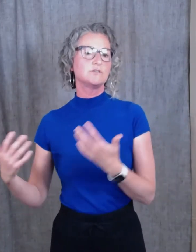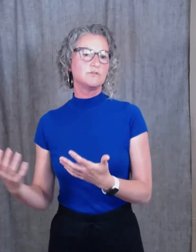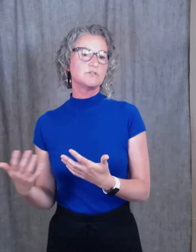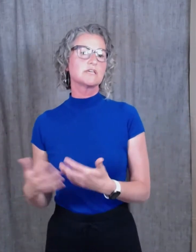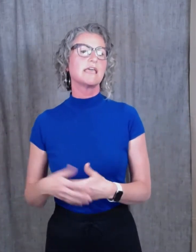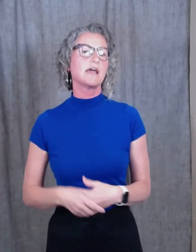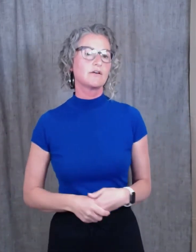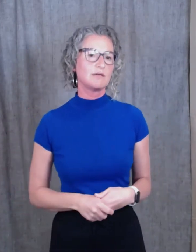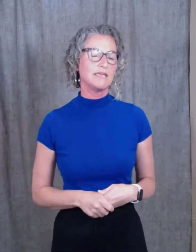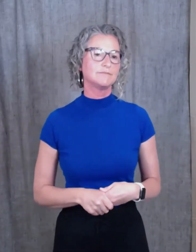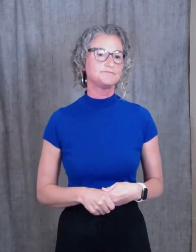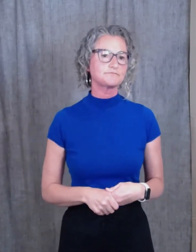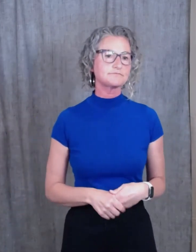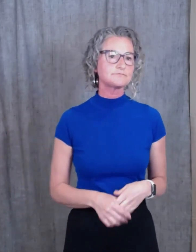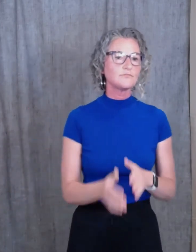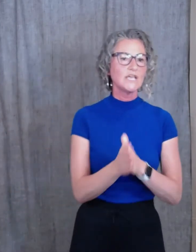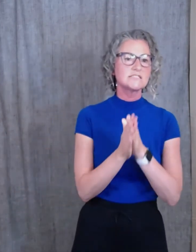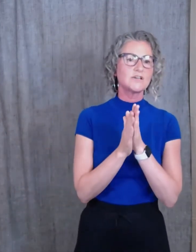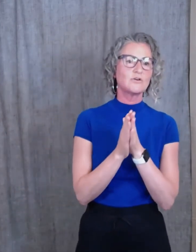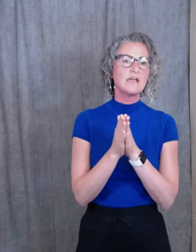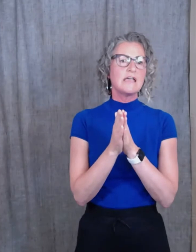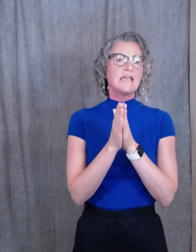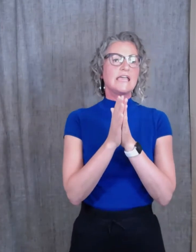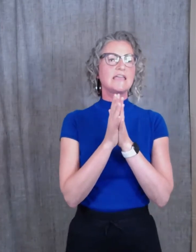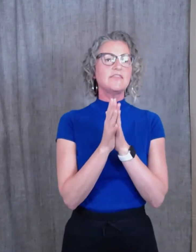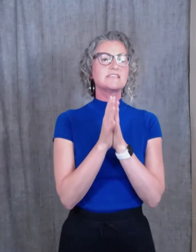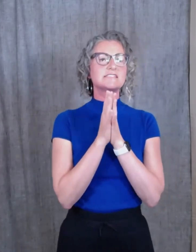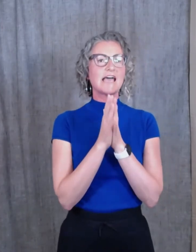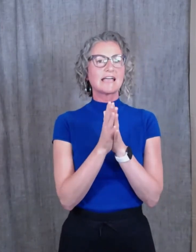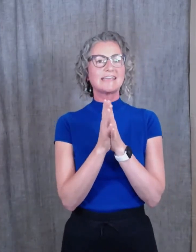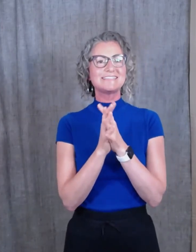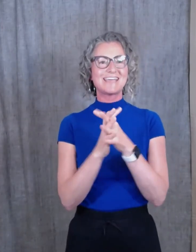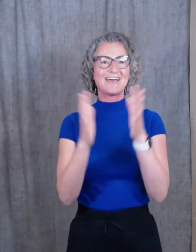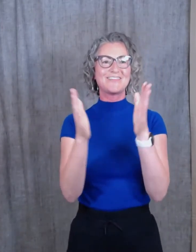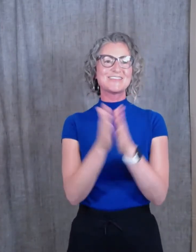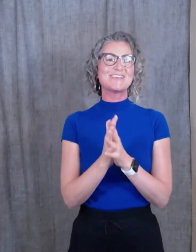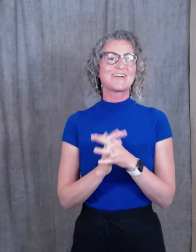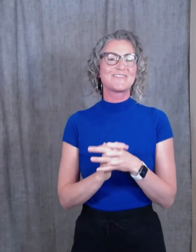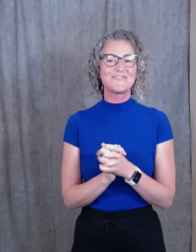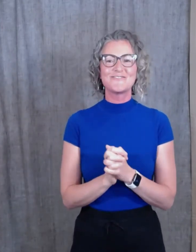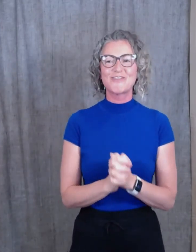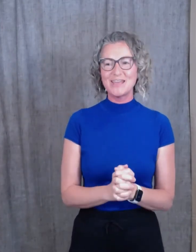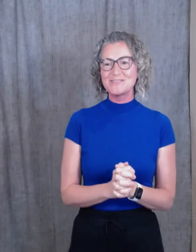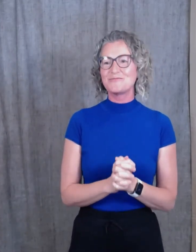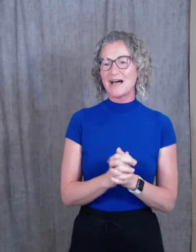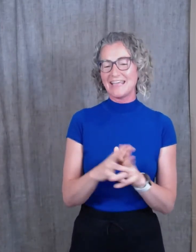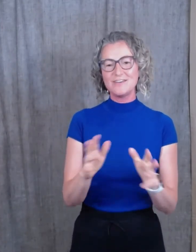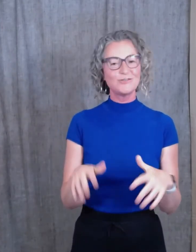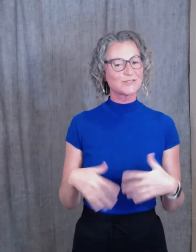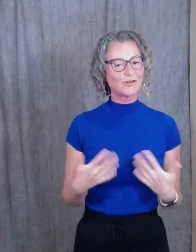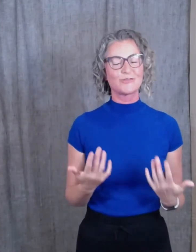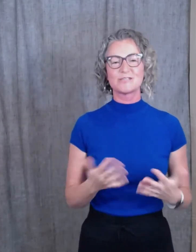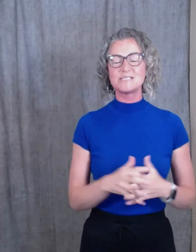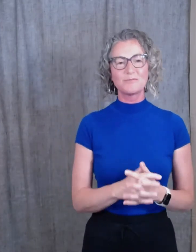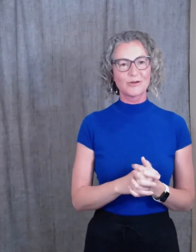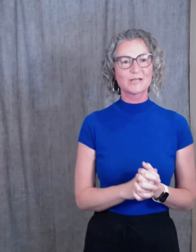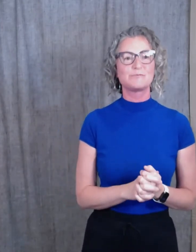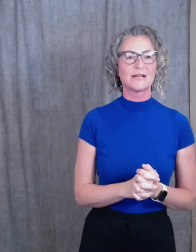carry me. And so in the second, this friend of mine who's going through a similar experience,